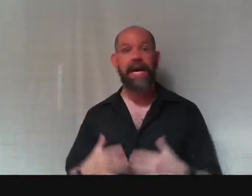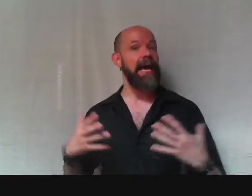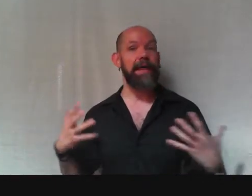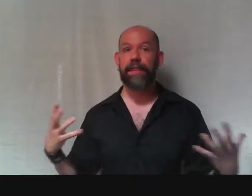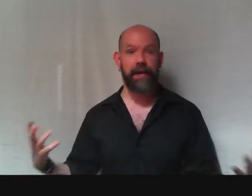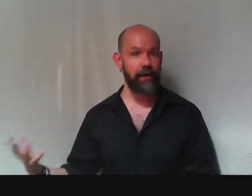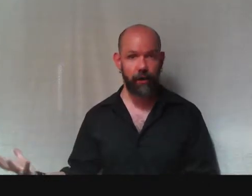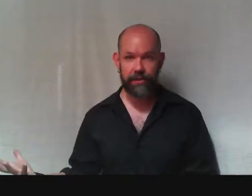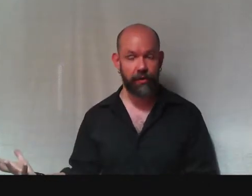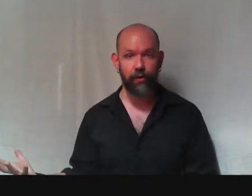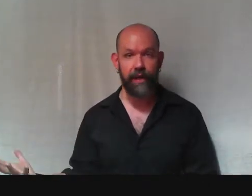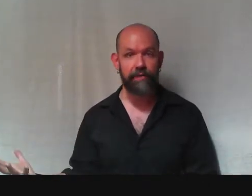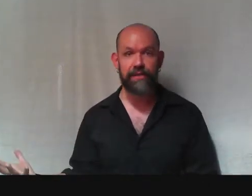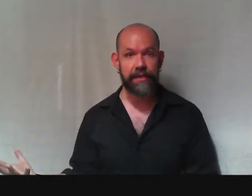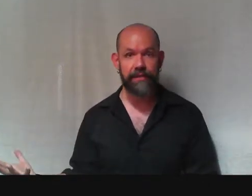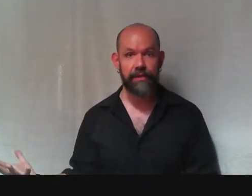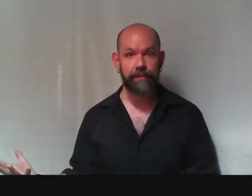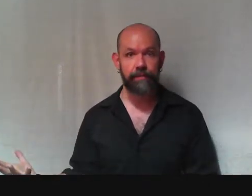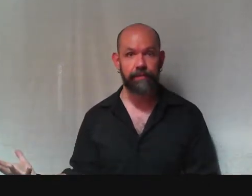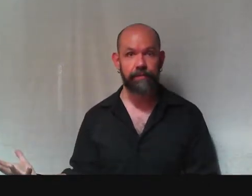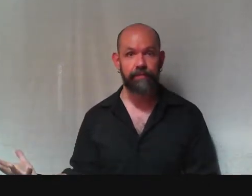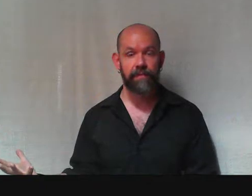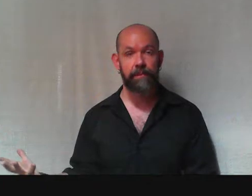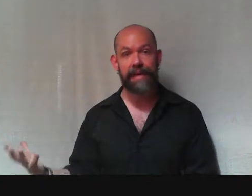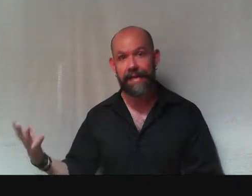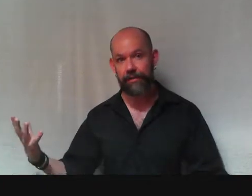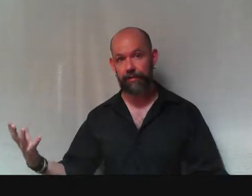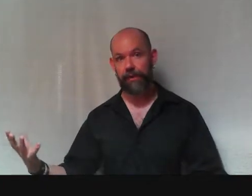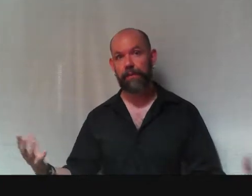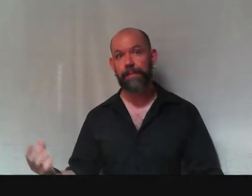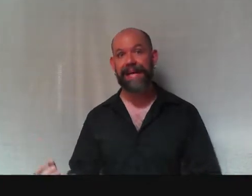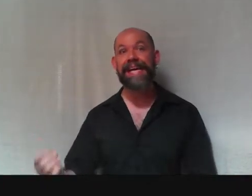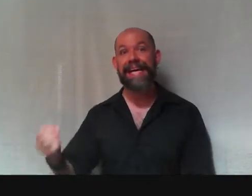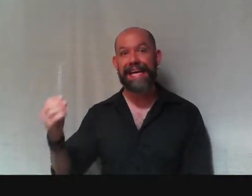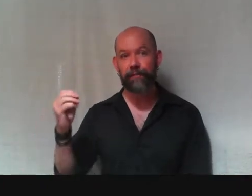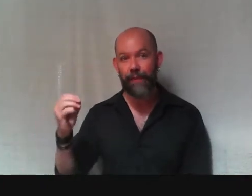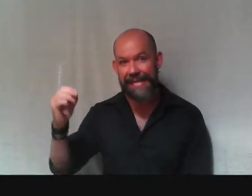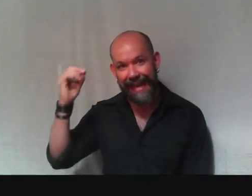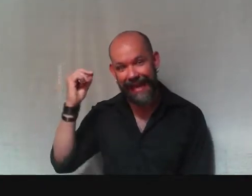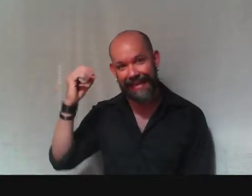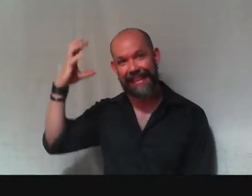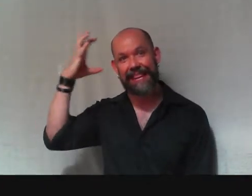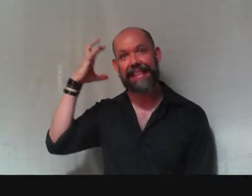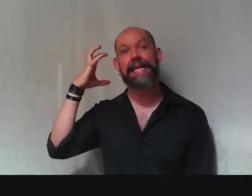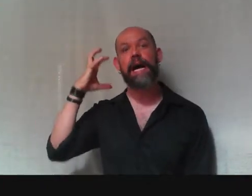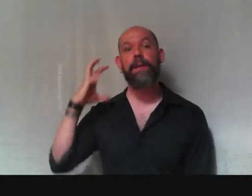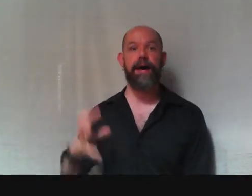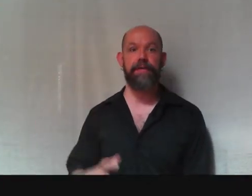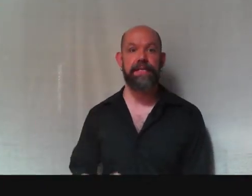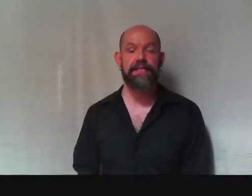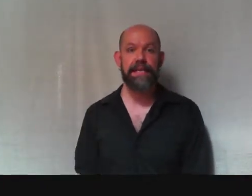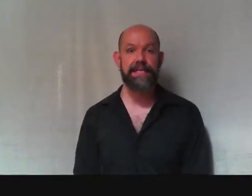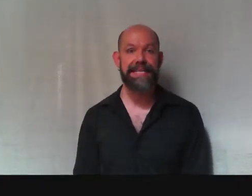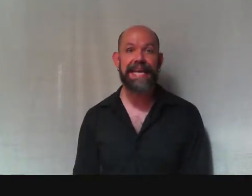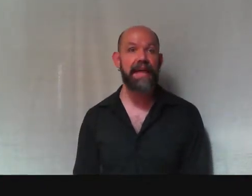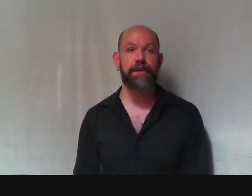And there goes the whole conversation. But here's the problem, then. If we can't think about these things together,